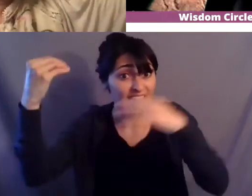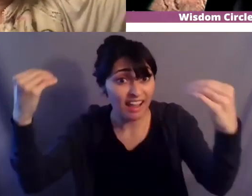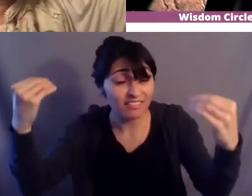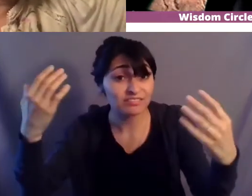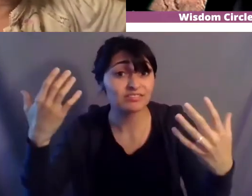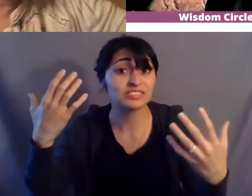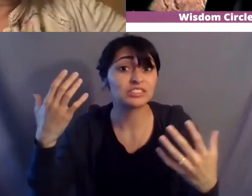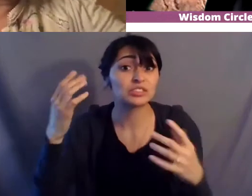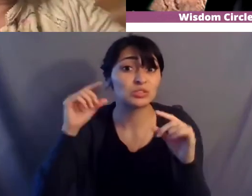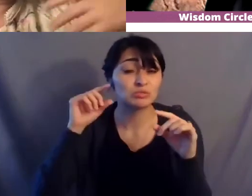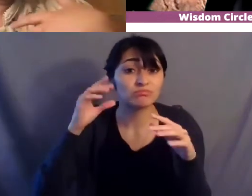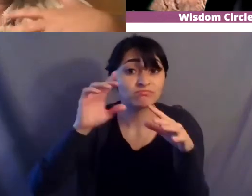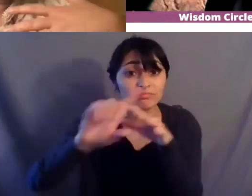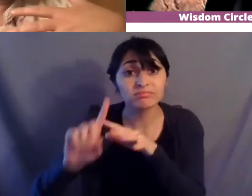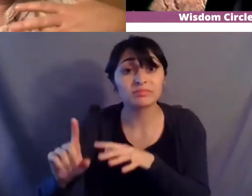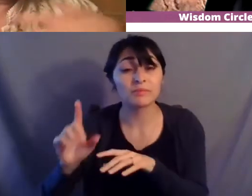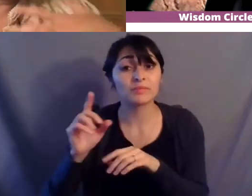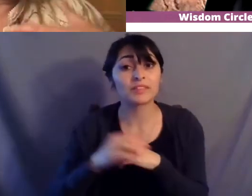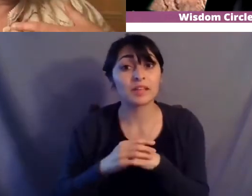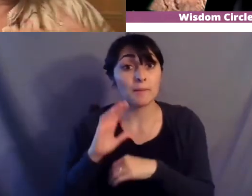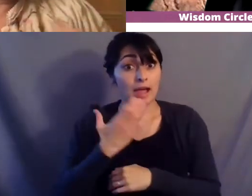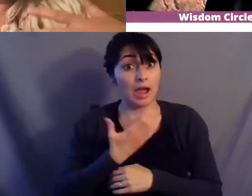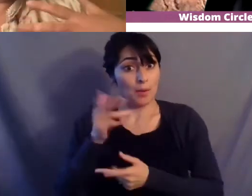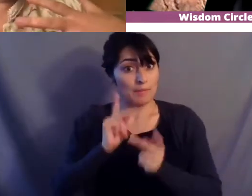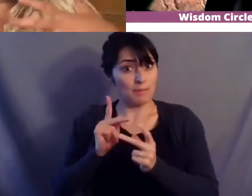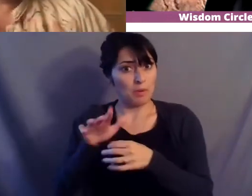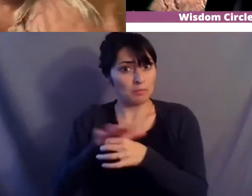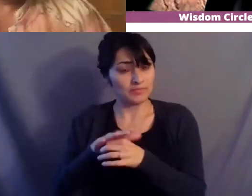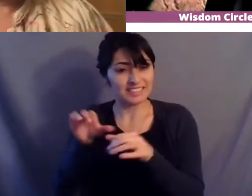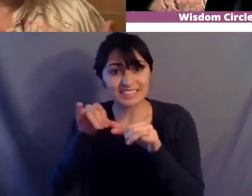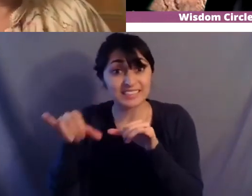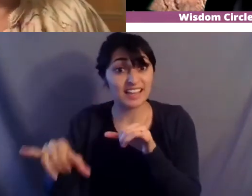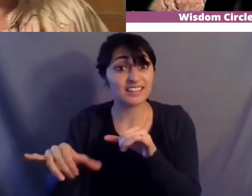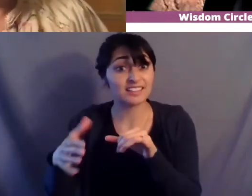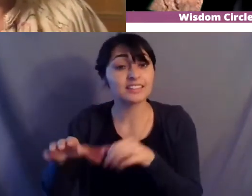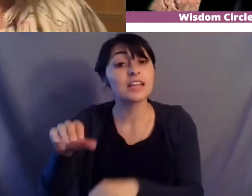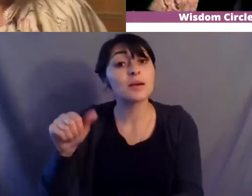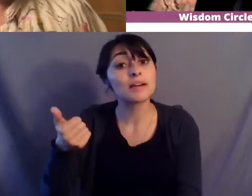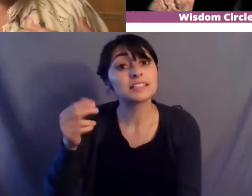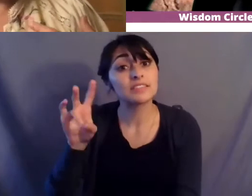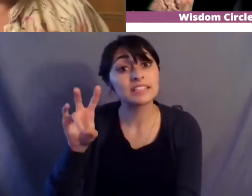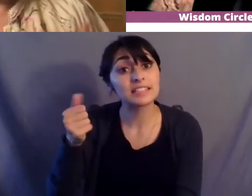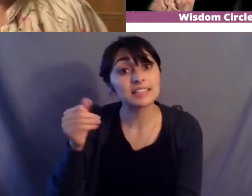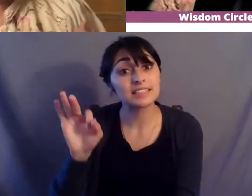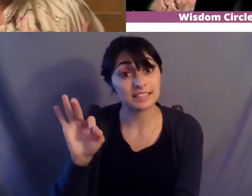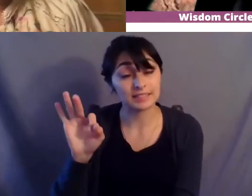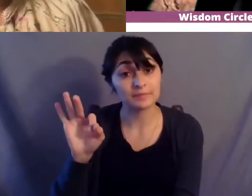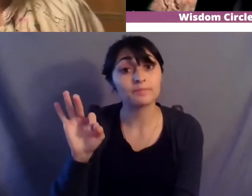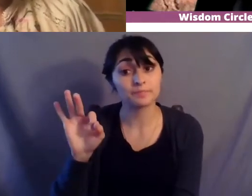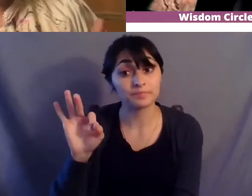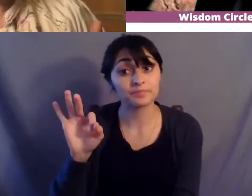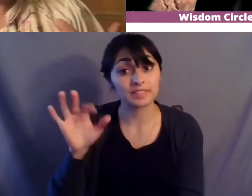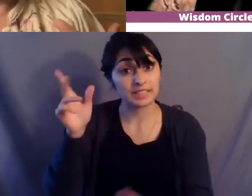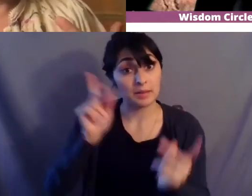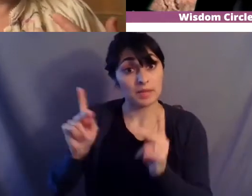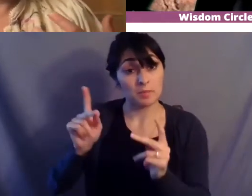ended up out west but our folks we stayed by 1719 the people that stayed